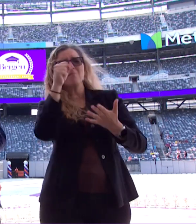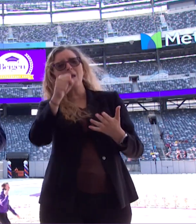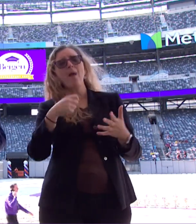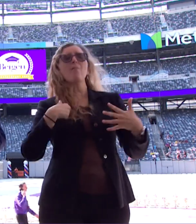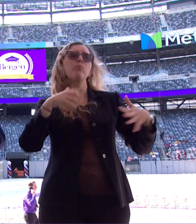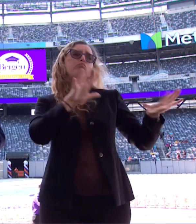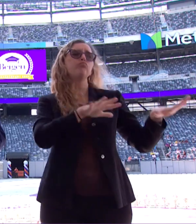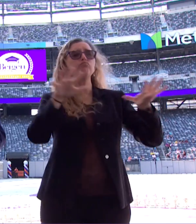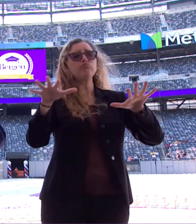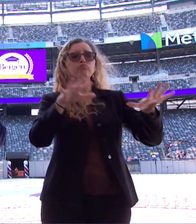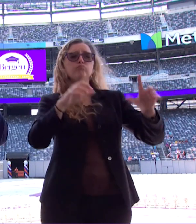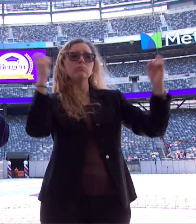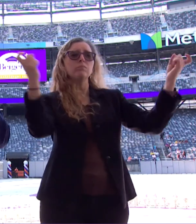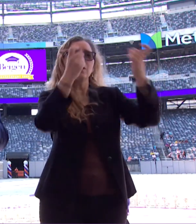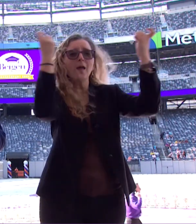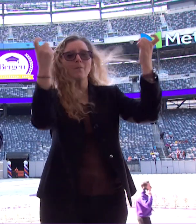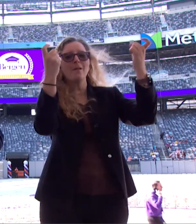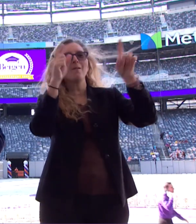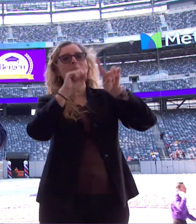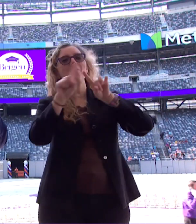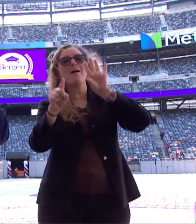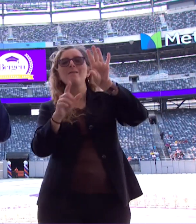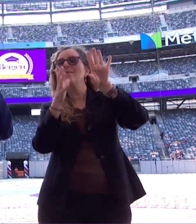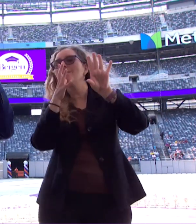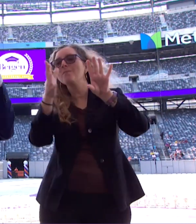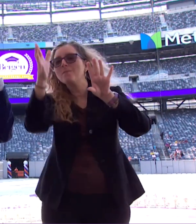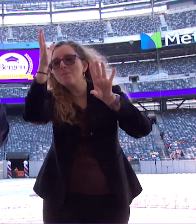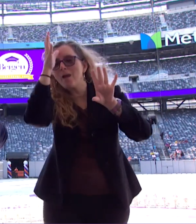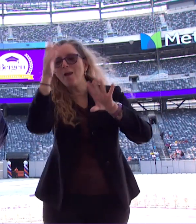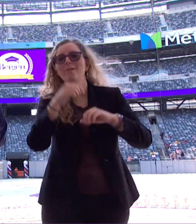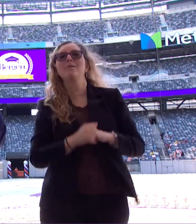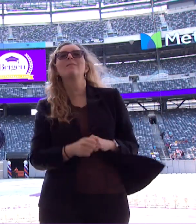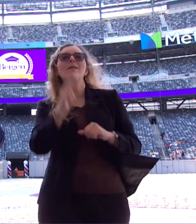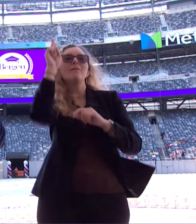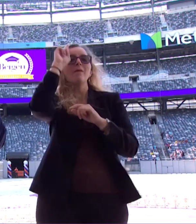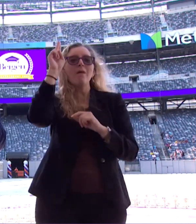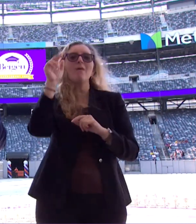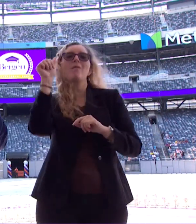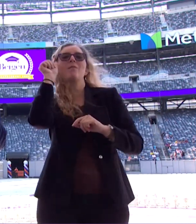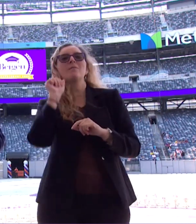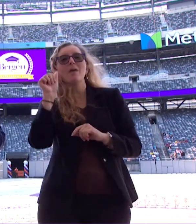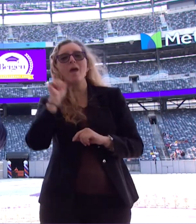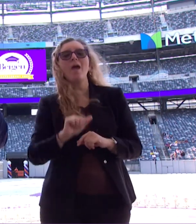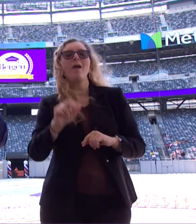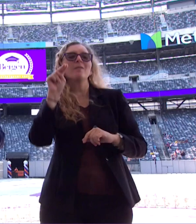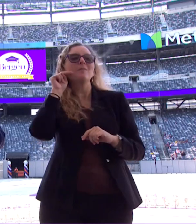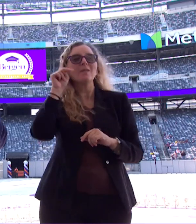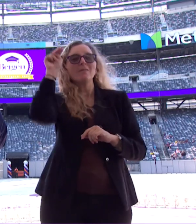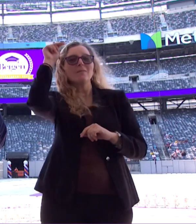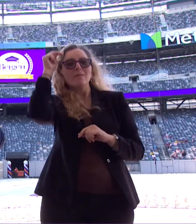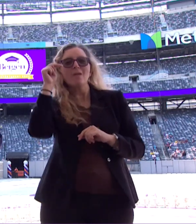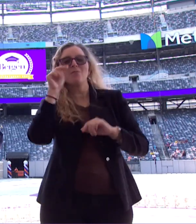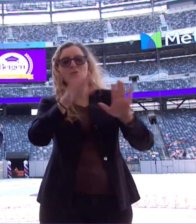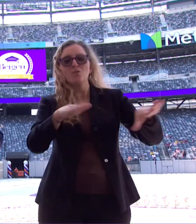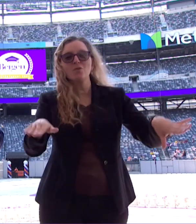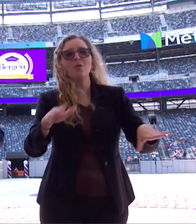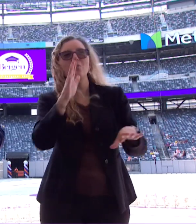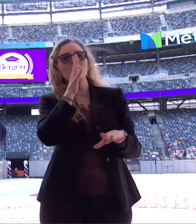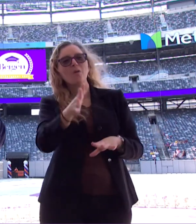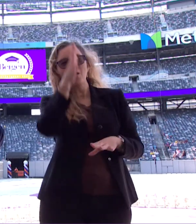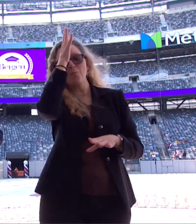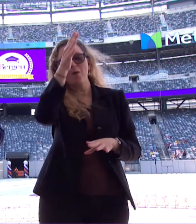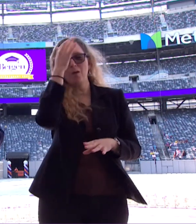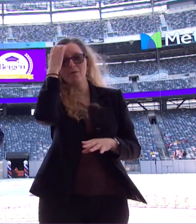and circumstance today, it's about the parents. It's about the uncles and aunts and nieces and nephews and children and grandparents.